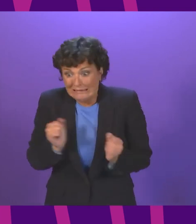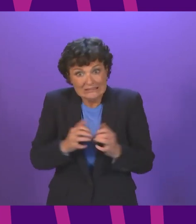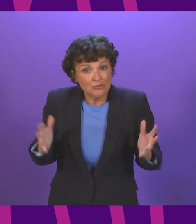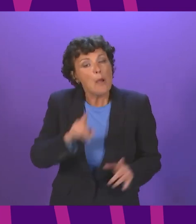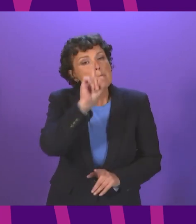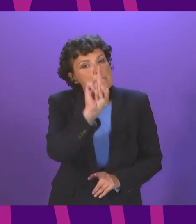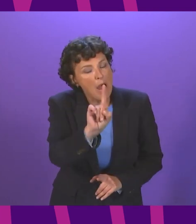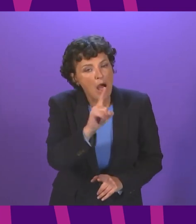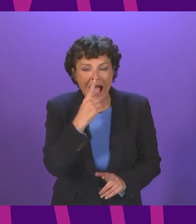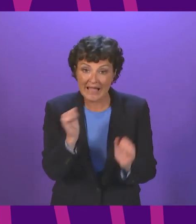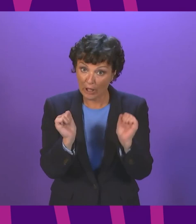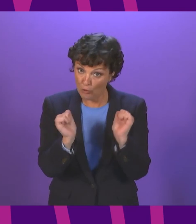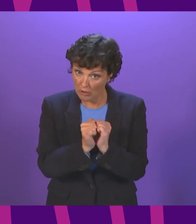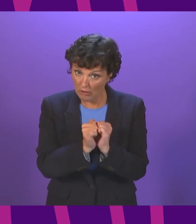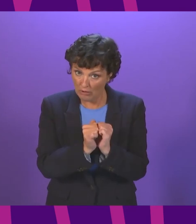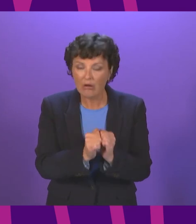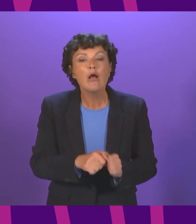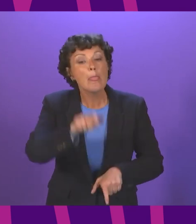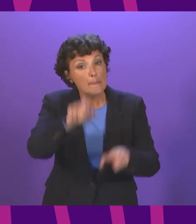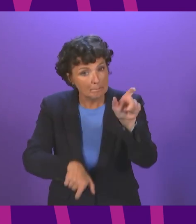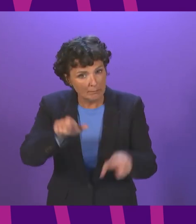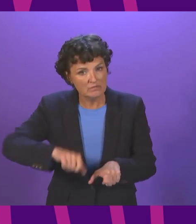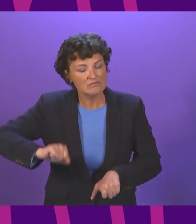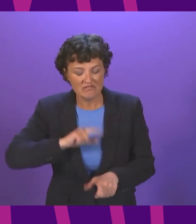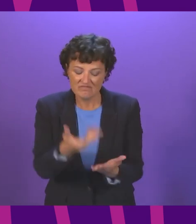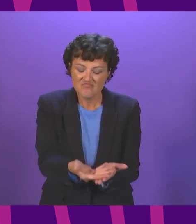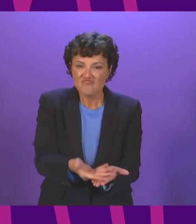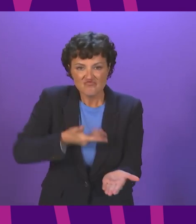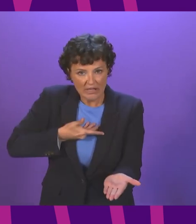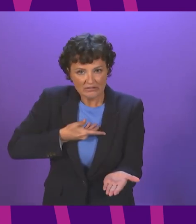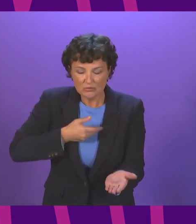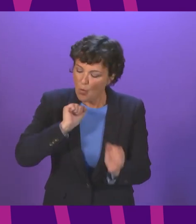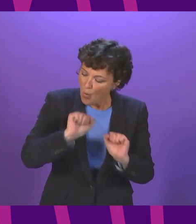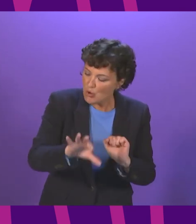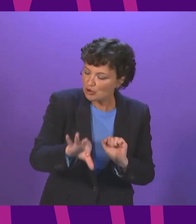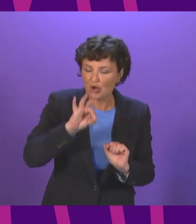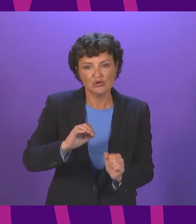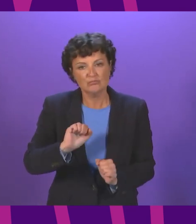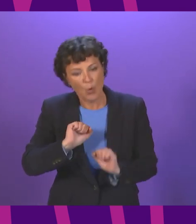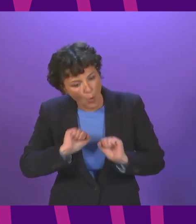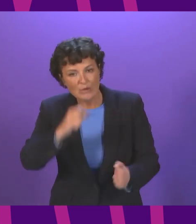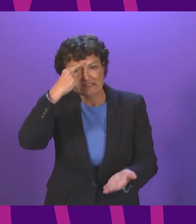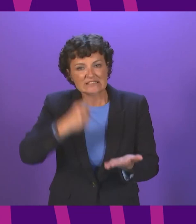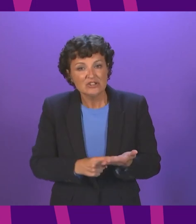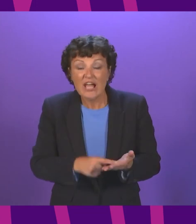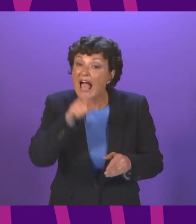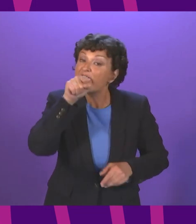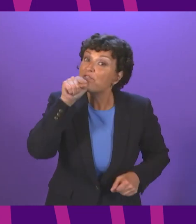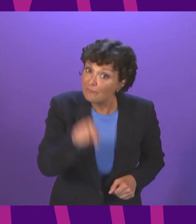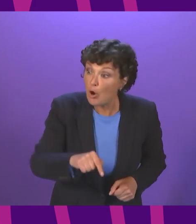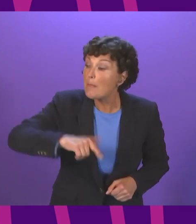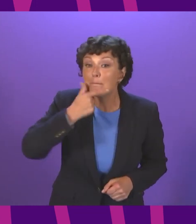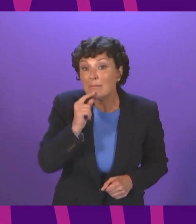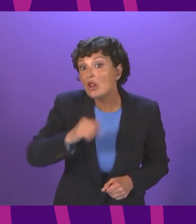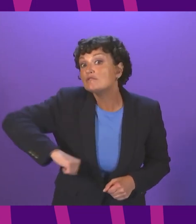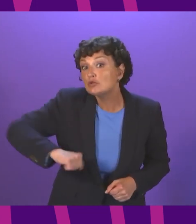with is the right of the people of Scotland to make their own choices, make their own decisions, and to define how they wish to take